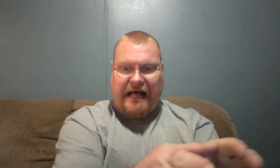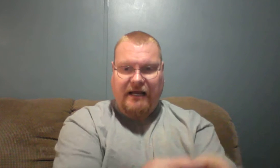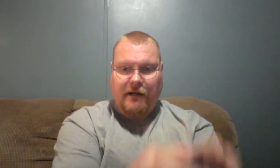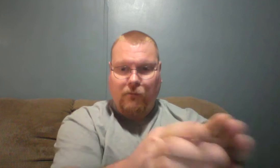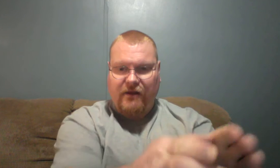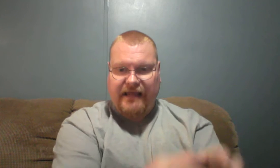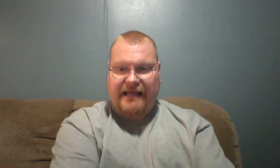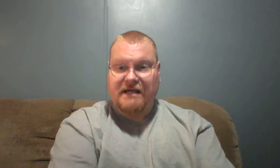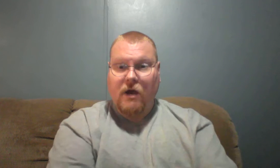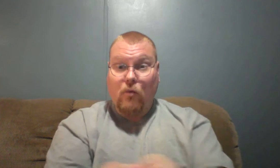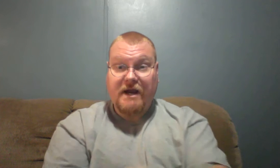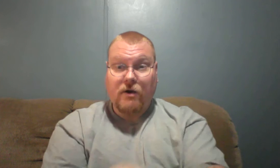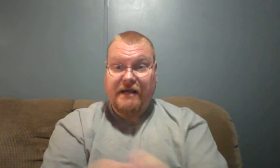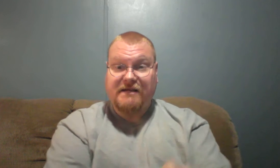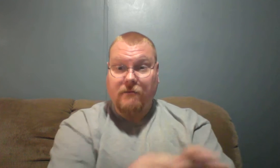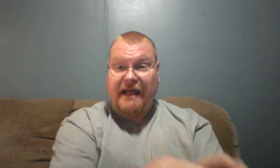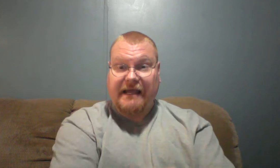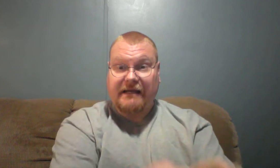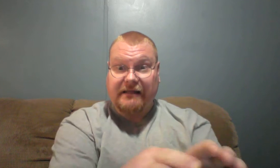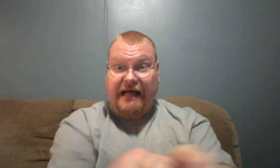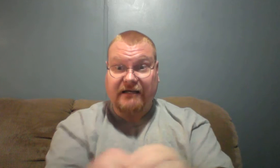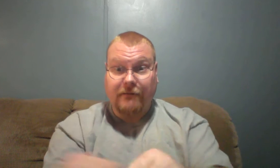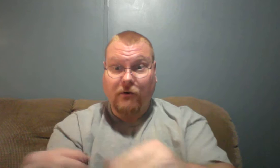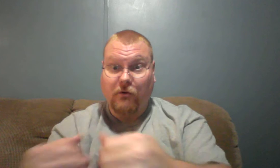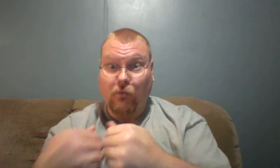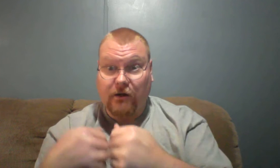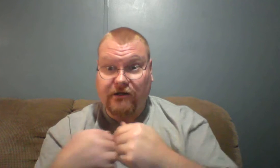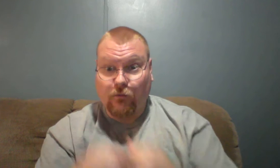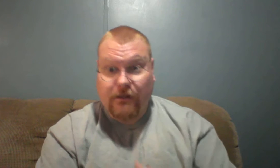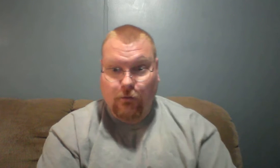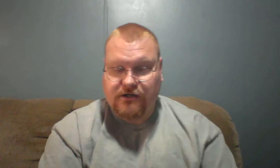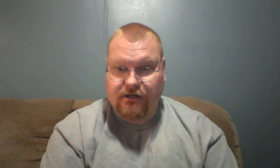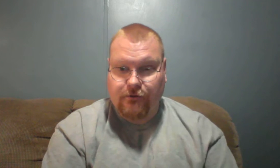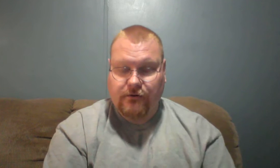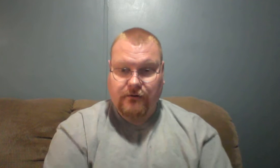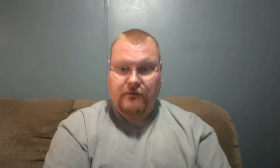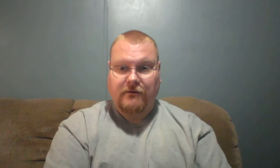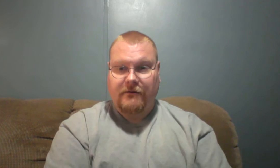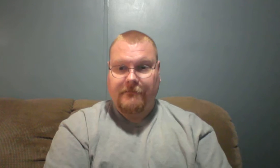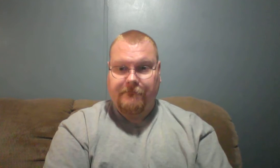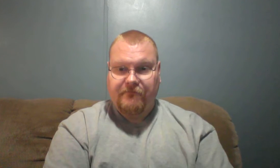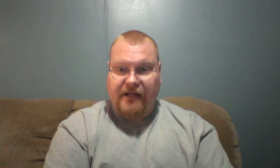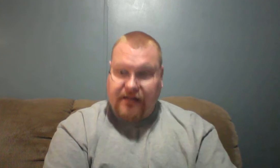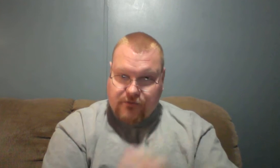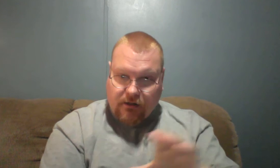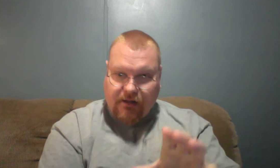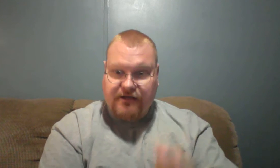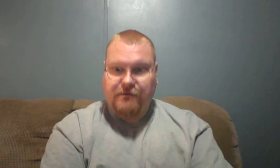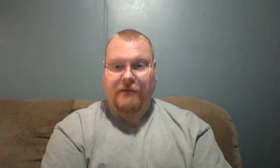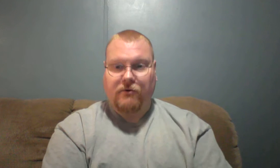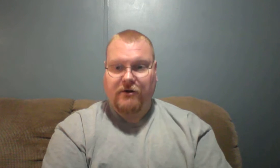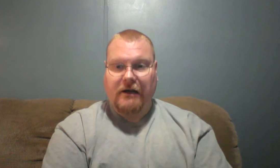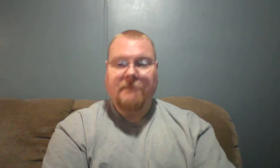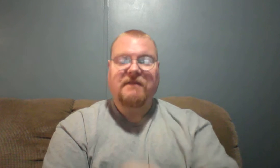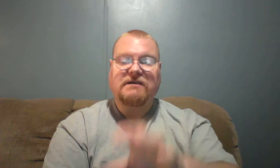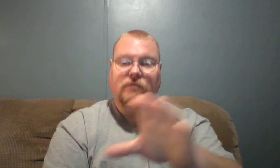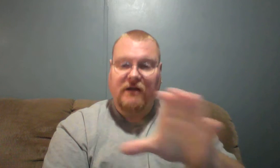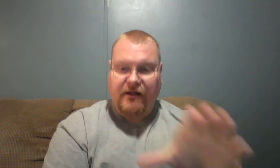up with it. We don't need to make it lined up with what we want to do. And that's what a lot of these people are doing. That's what a lot of these